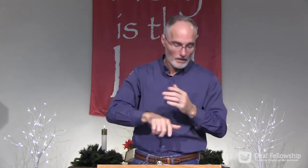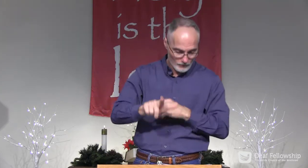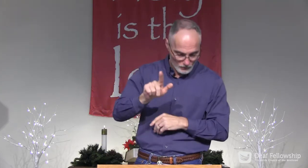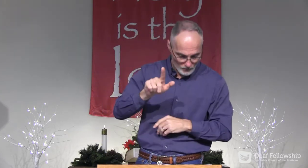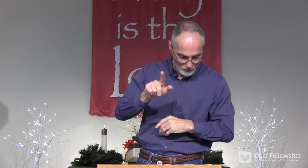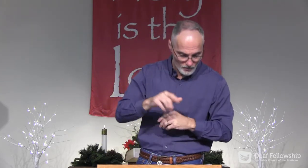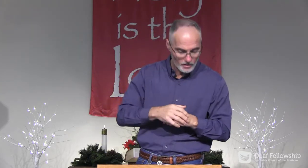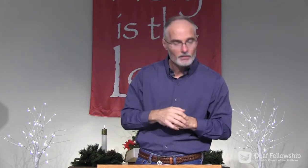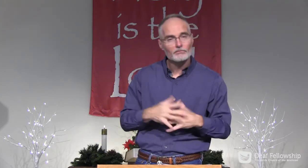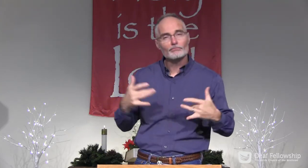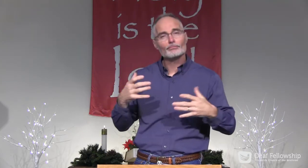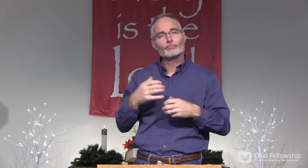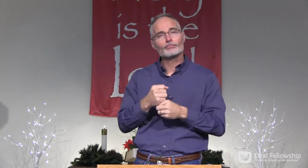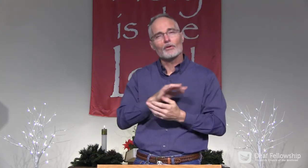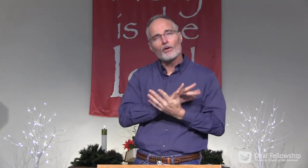But go back to Luke 21.